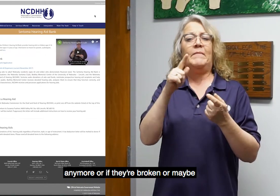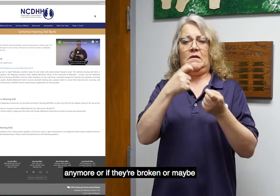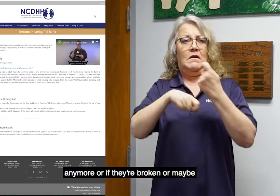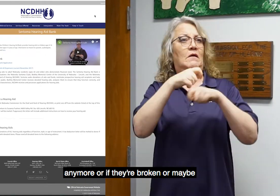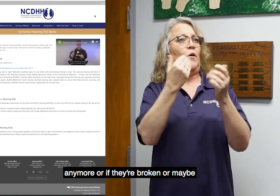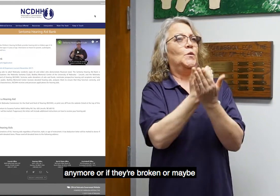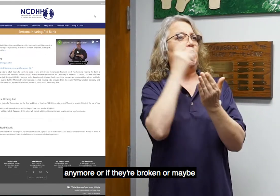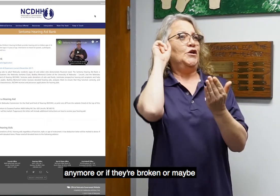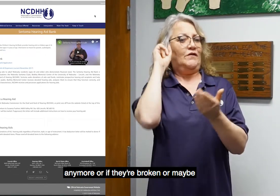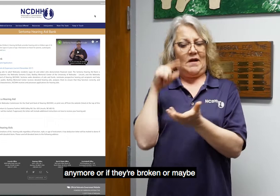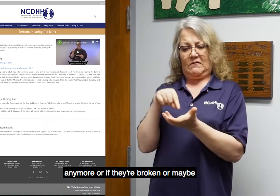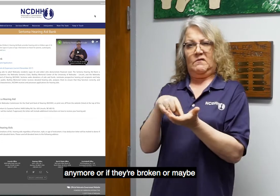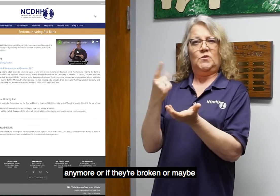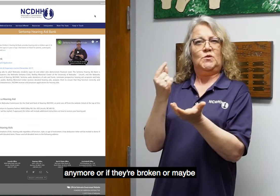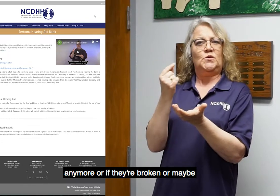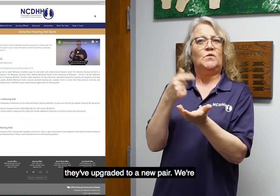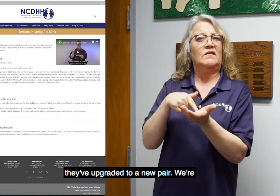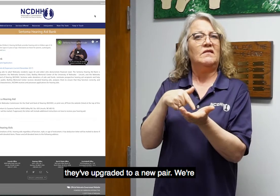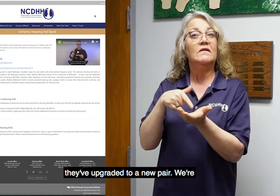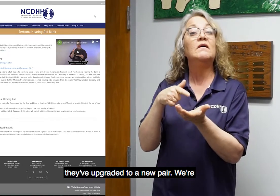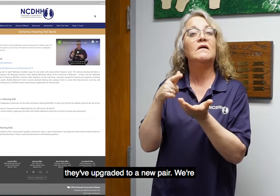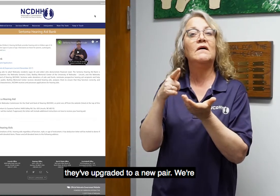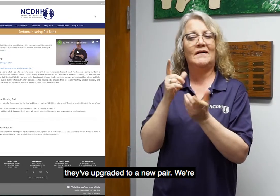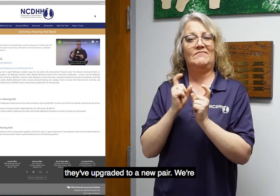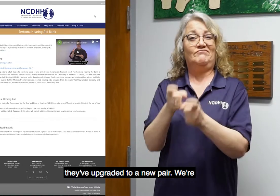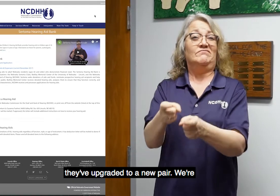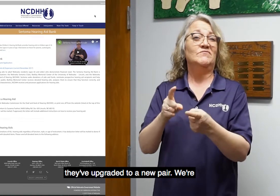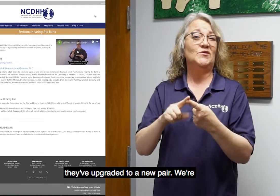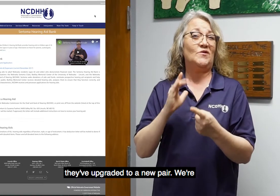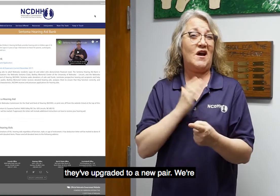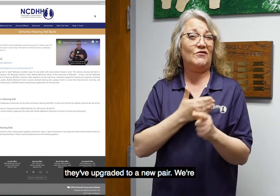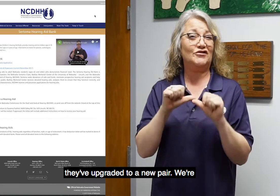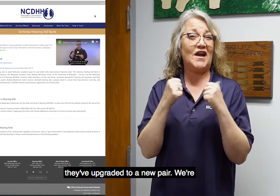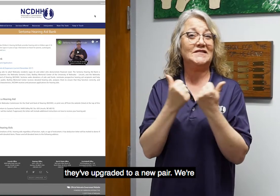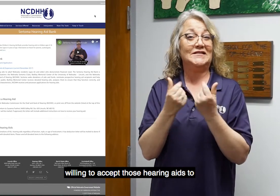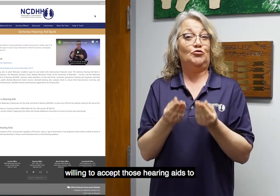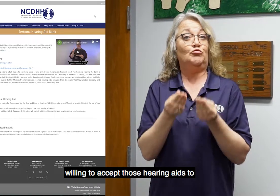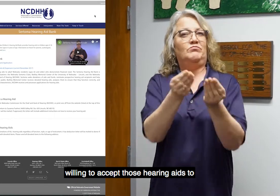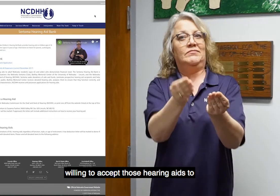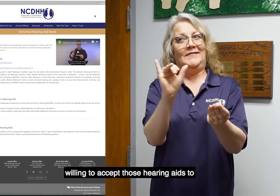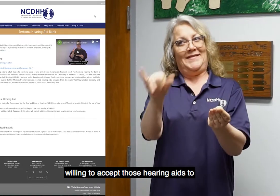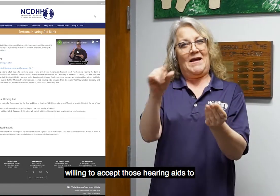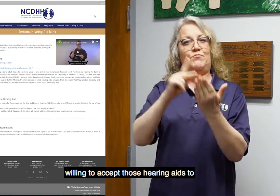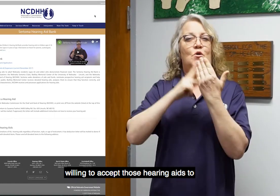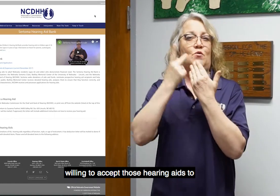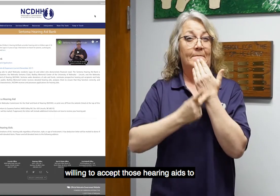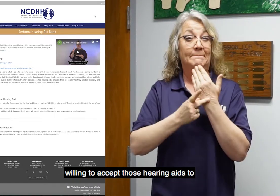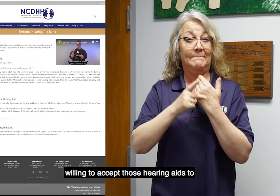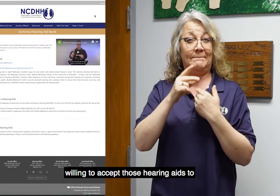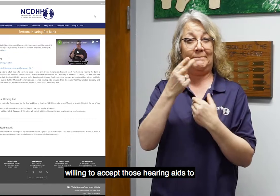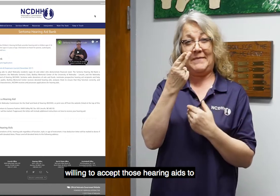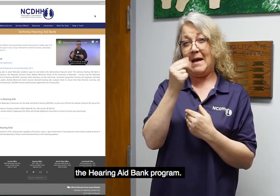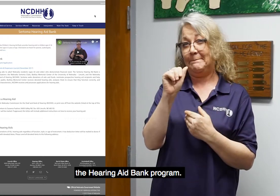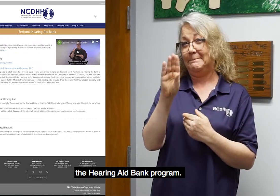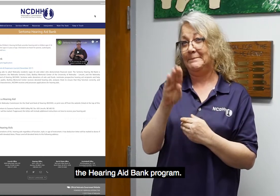they're broken, or maybe they've upgraded to a new pair. We're willing to accept those hearing aids to the hearing aid